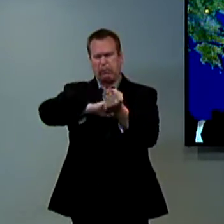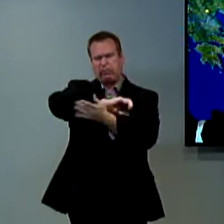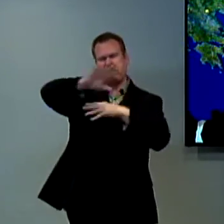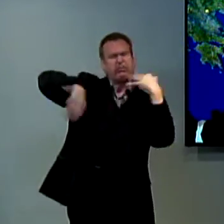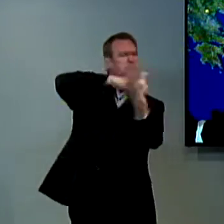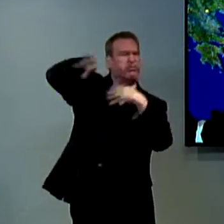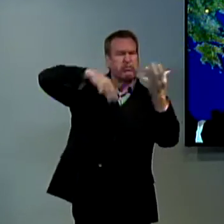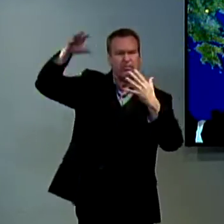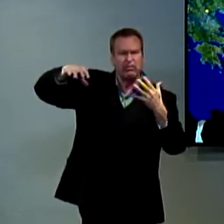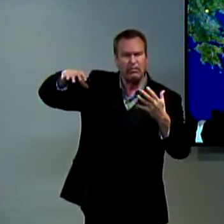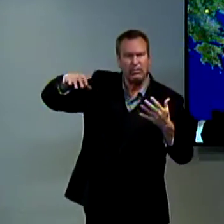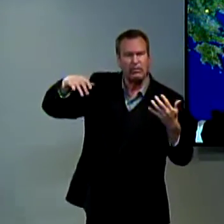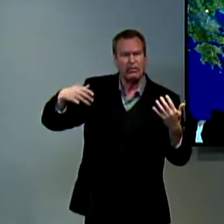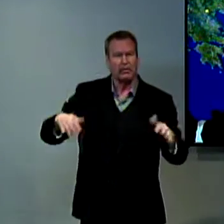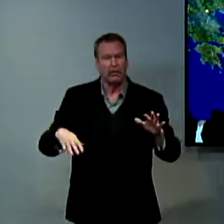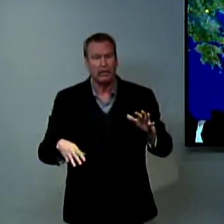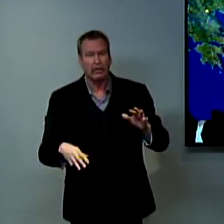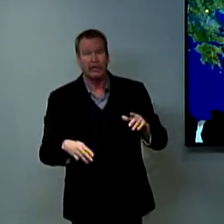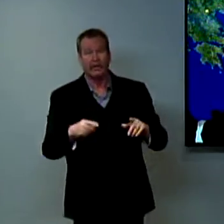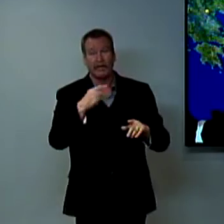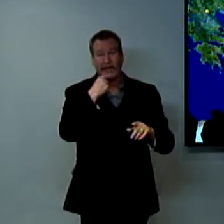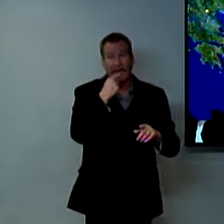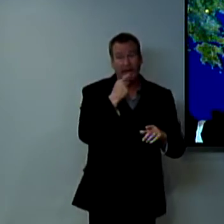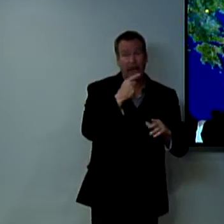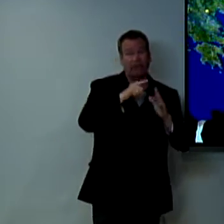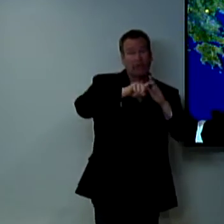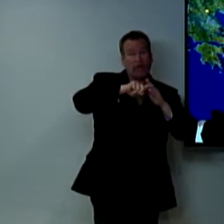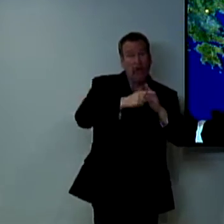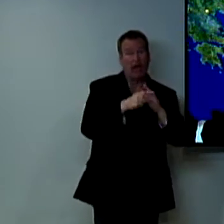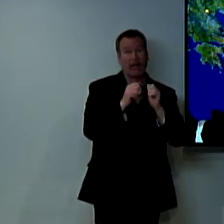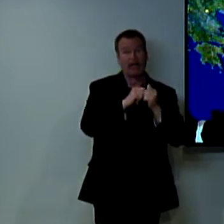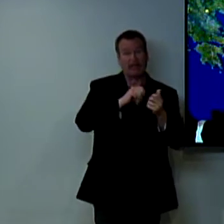to incite the other people to a riot